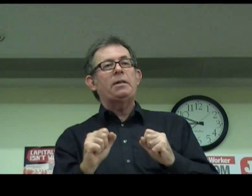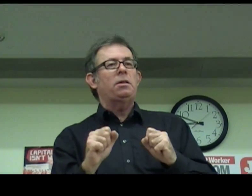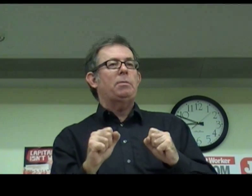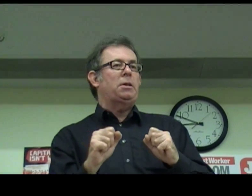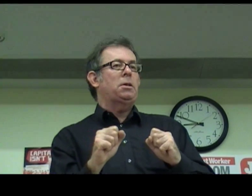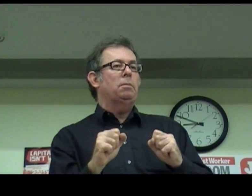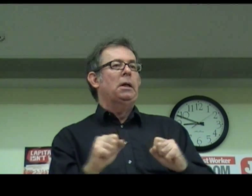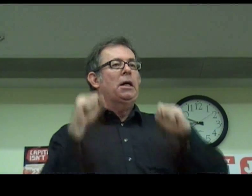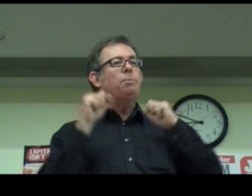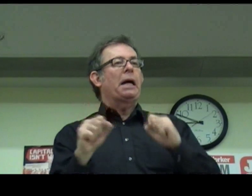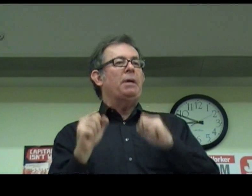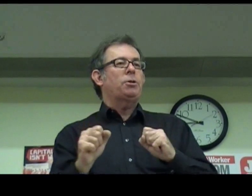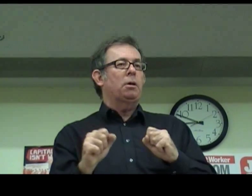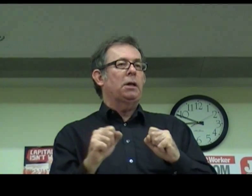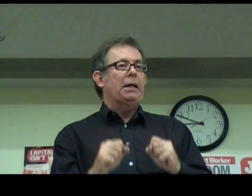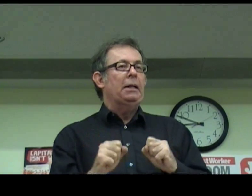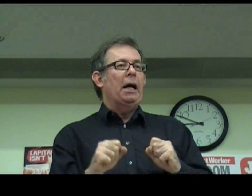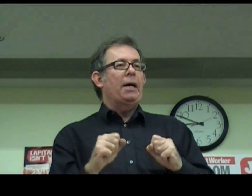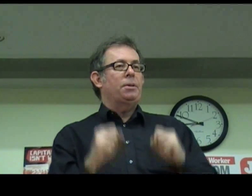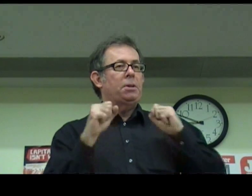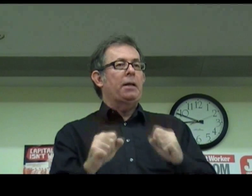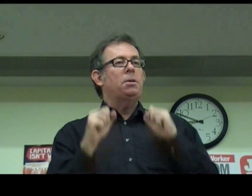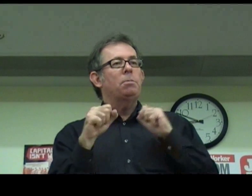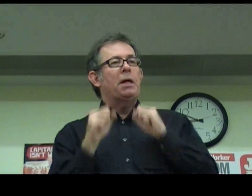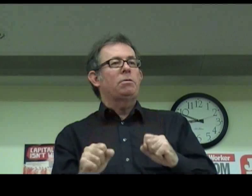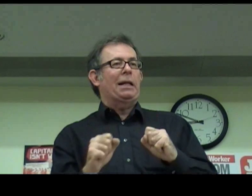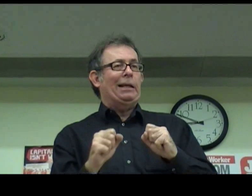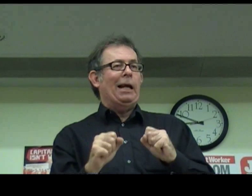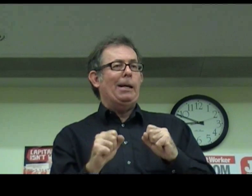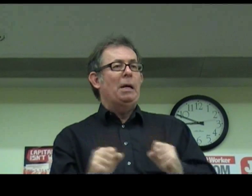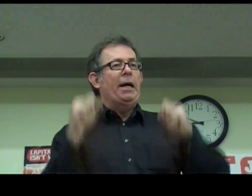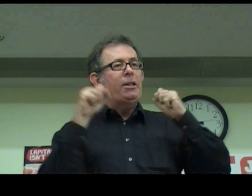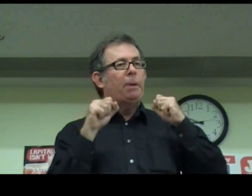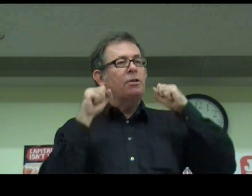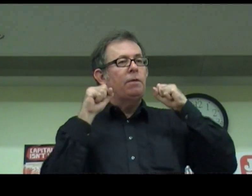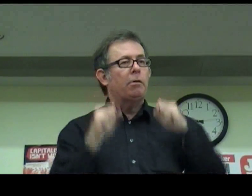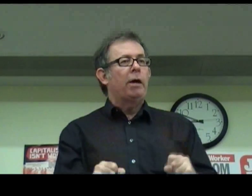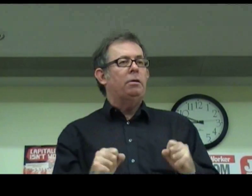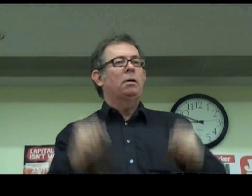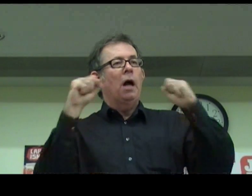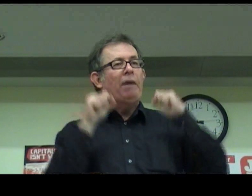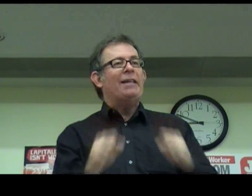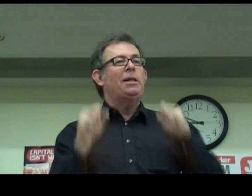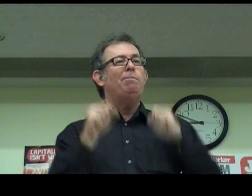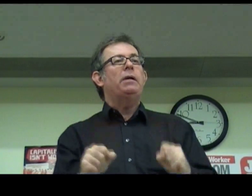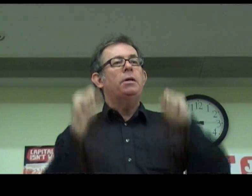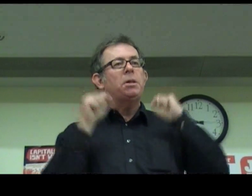anti-Semitism is becoming stronger, as the Zionists themselves claim, it's because of the growth of anti-imperialist